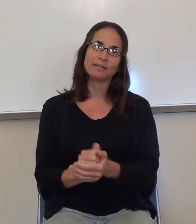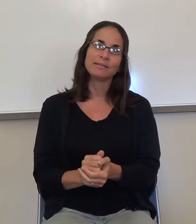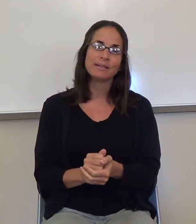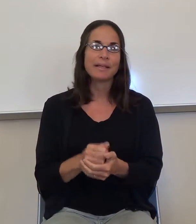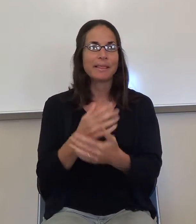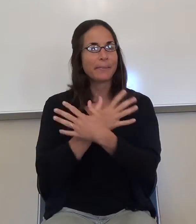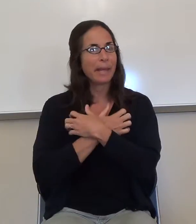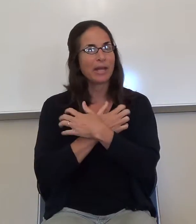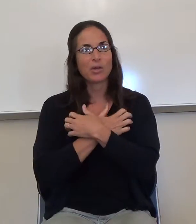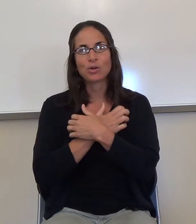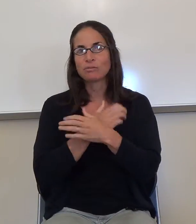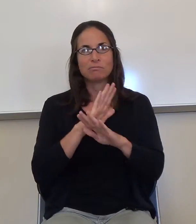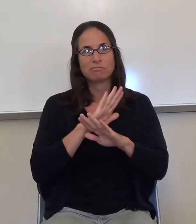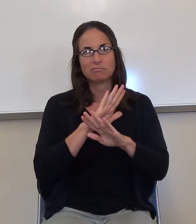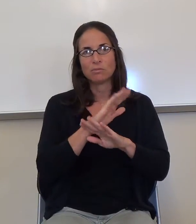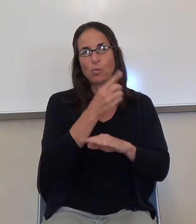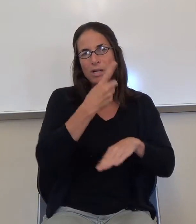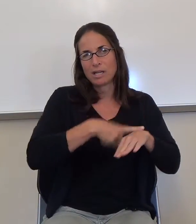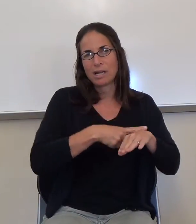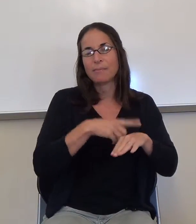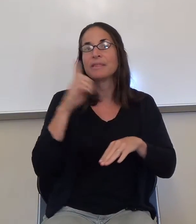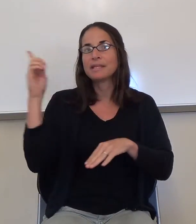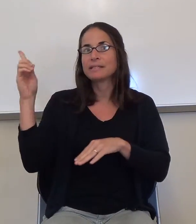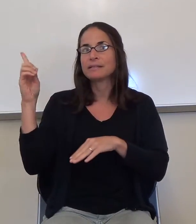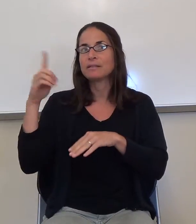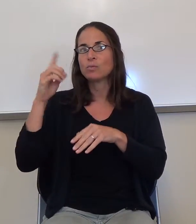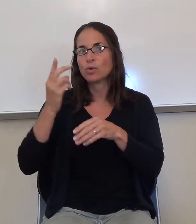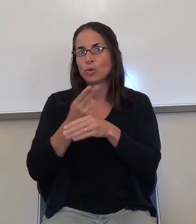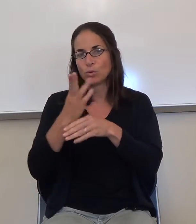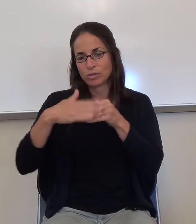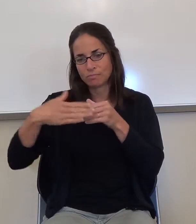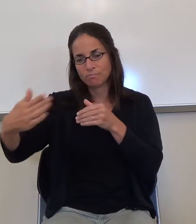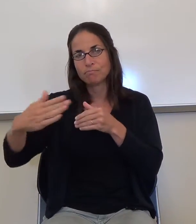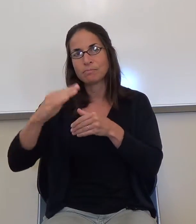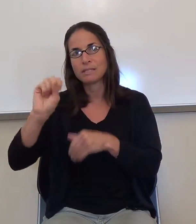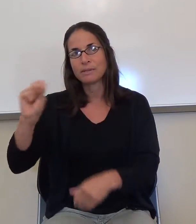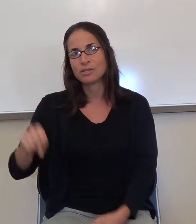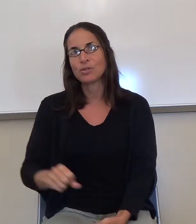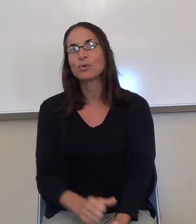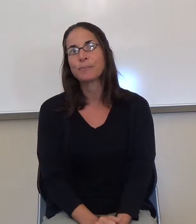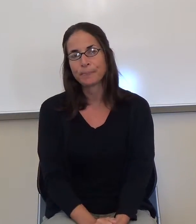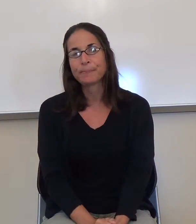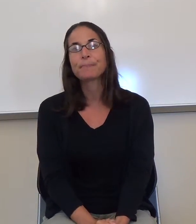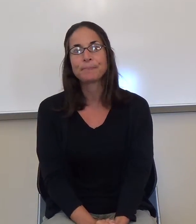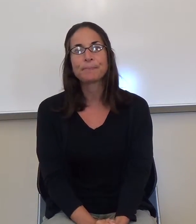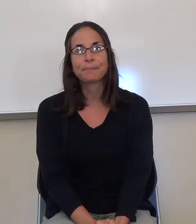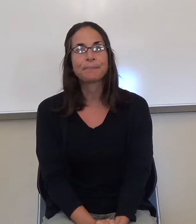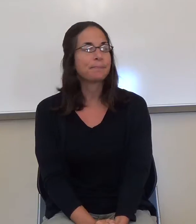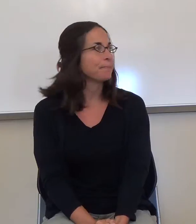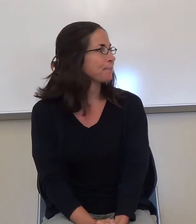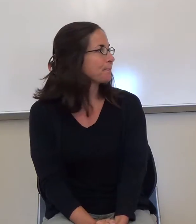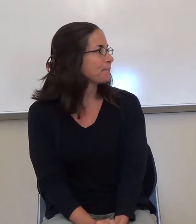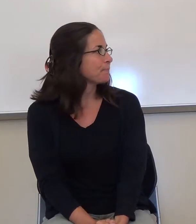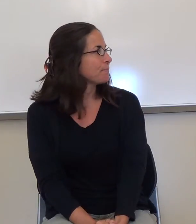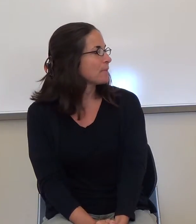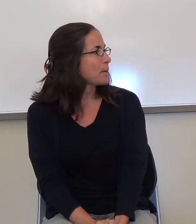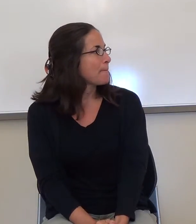one-time thing. This is what you'll see from now on if it looks like you need more help with something. Okay? Anybody have